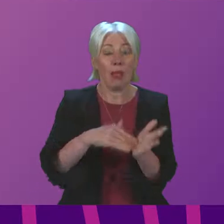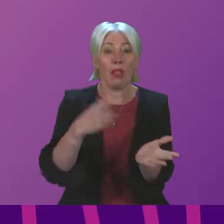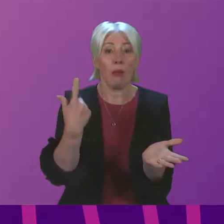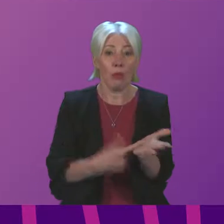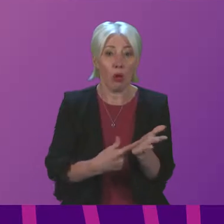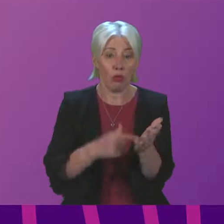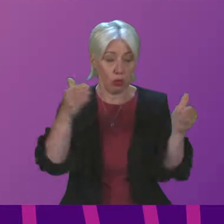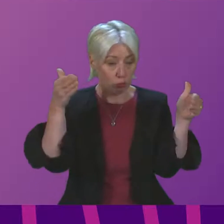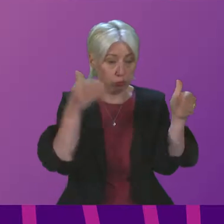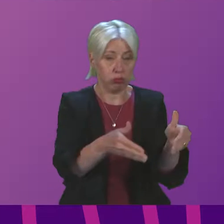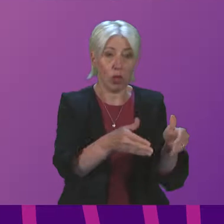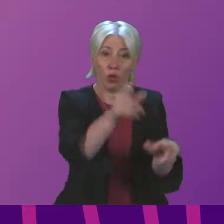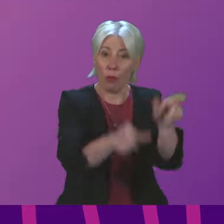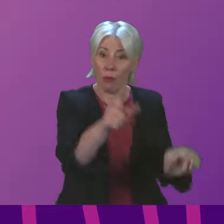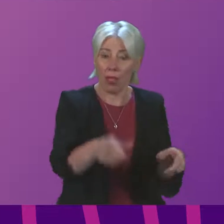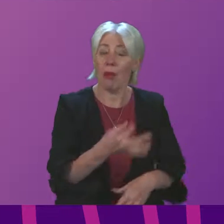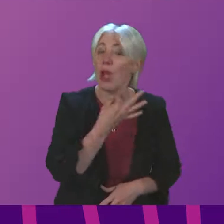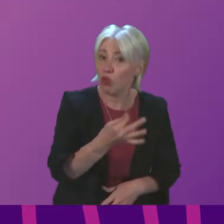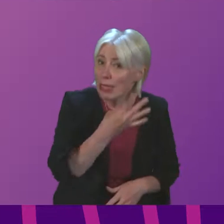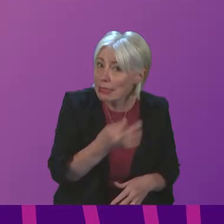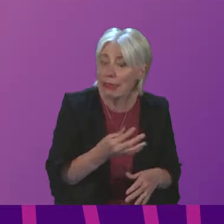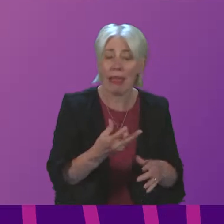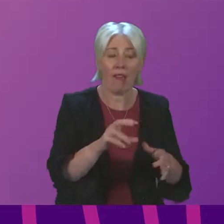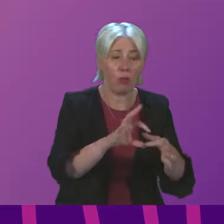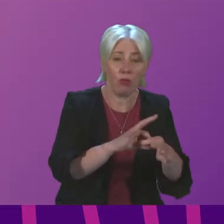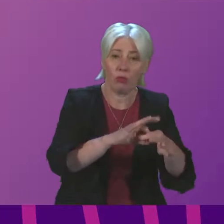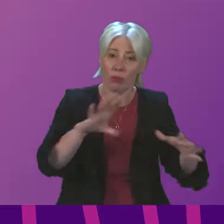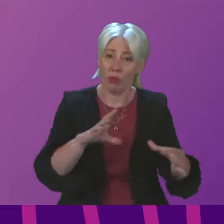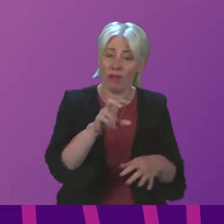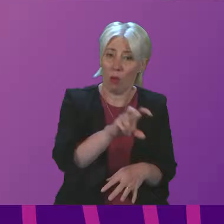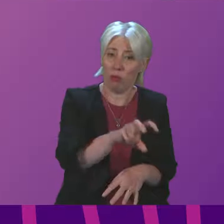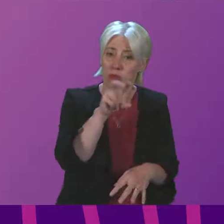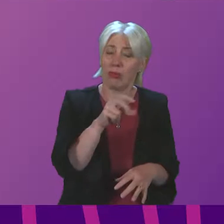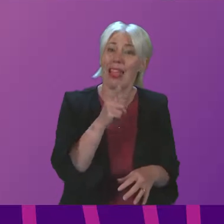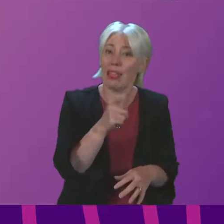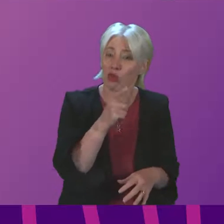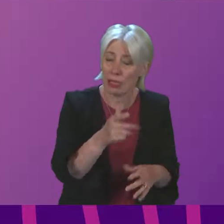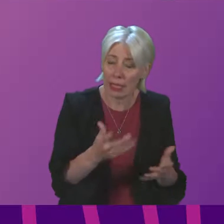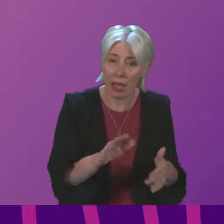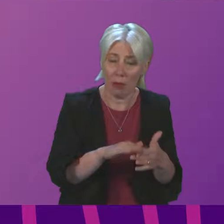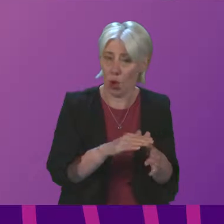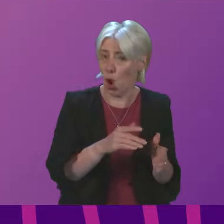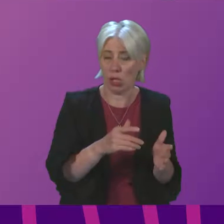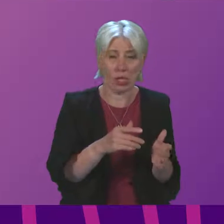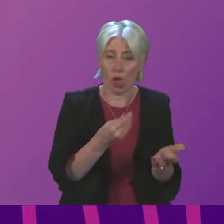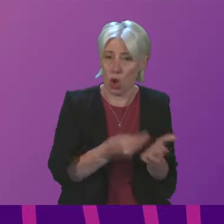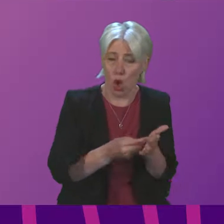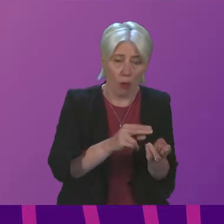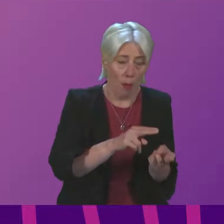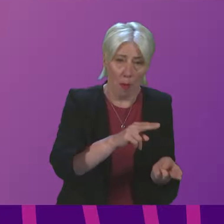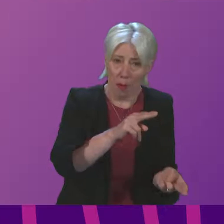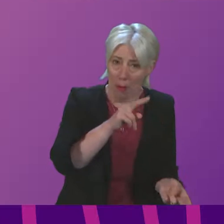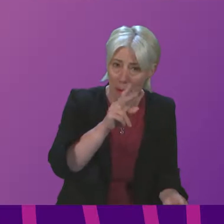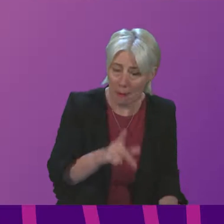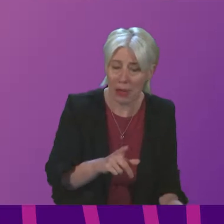specifically target those who are at risk of self-disconnection as a result of the costs that they are incurring due to the